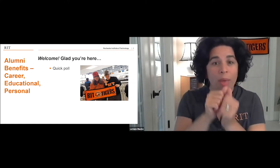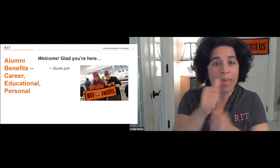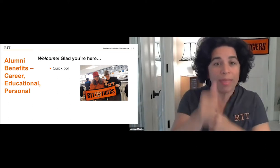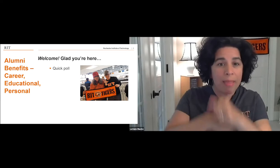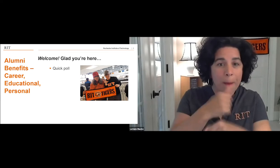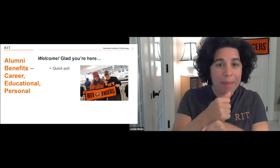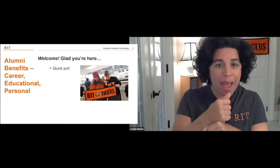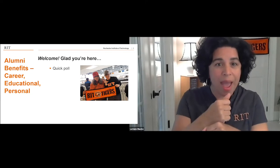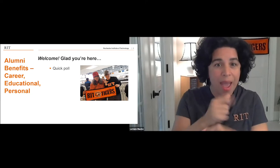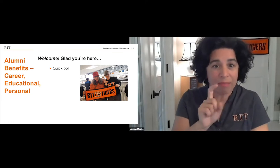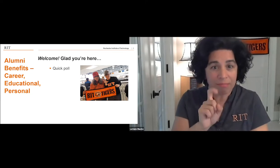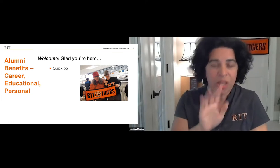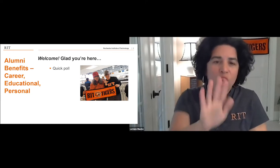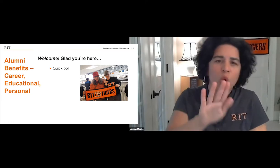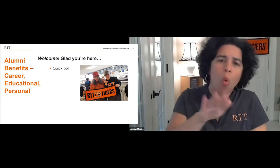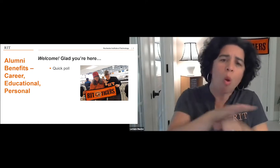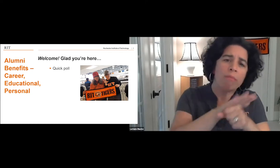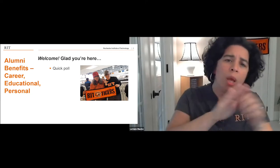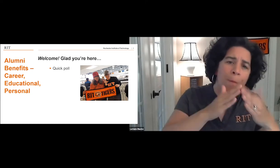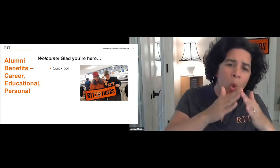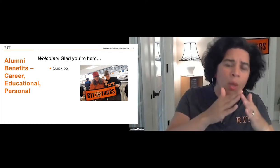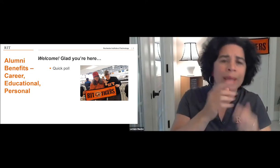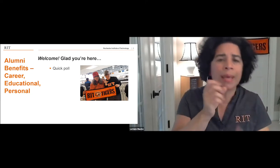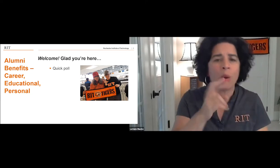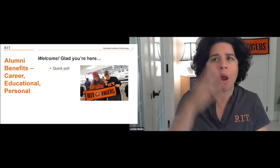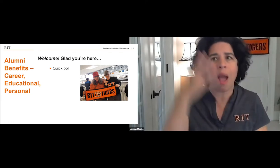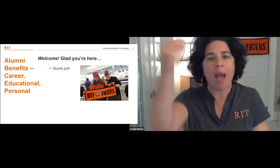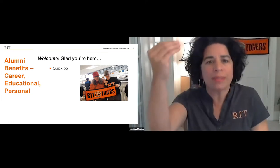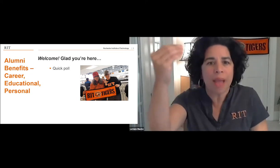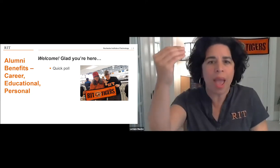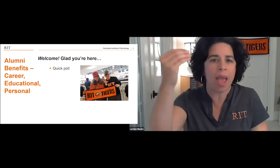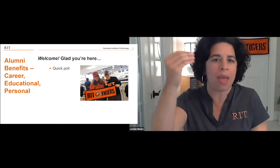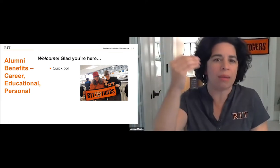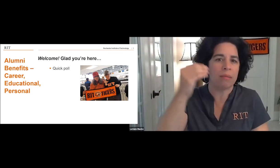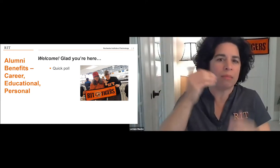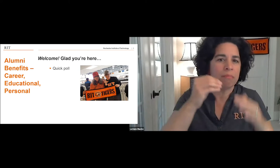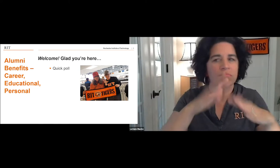Are you already in touch with fellow alumni in your local community or elsewhere?